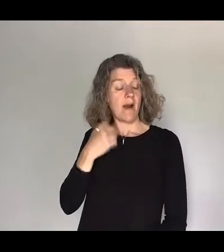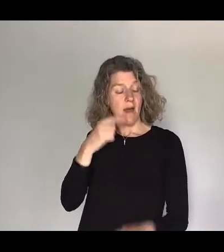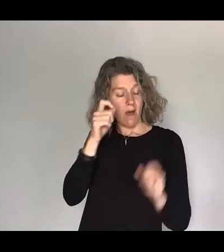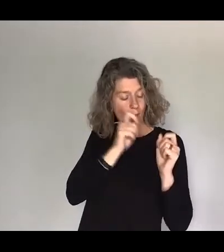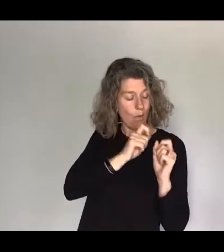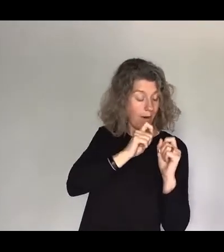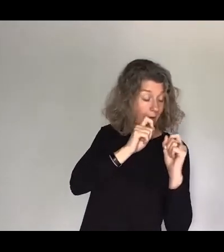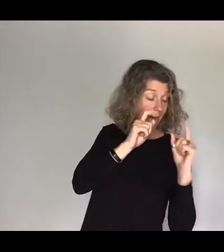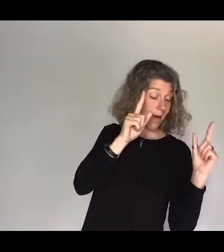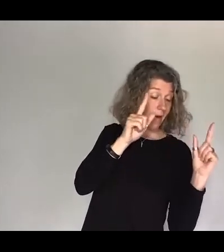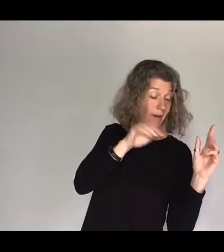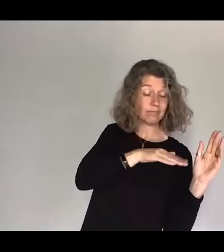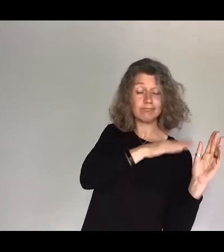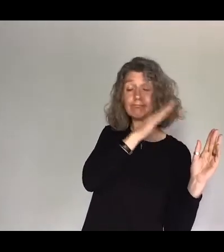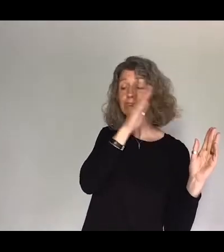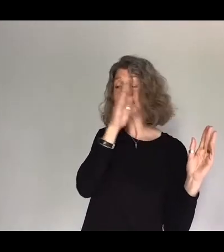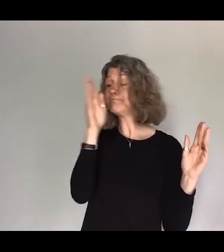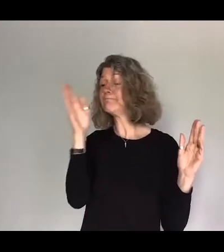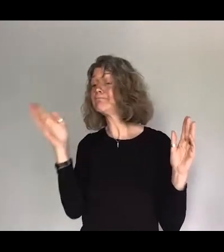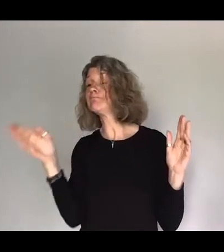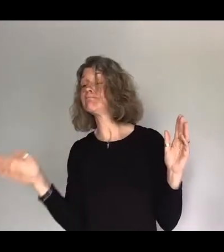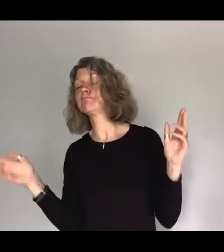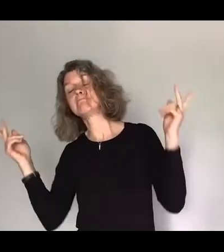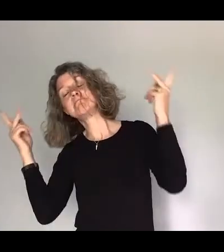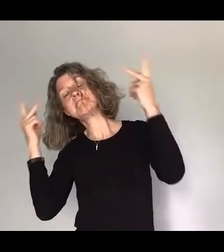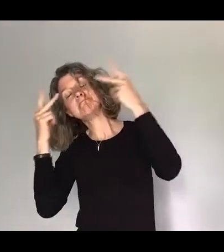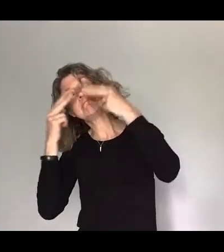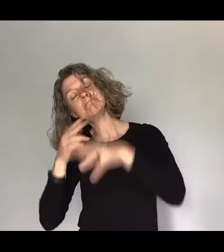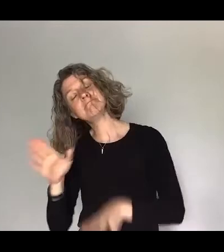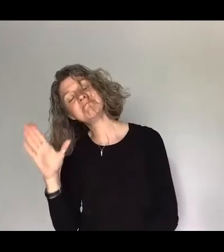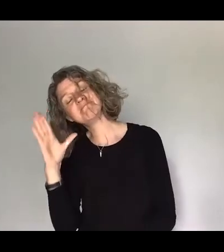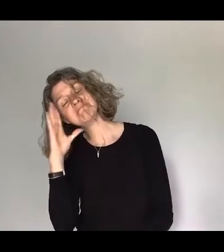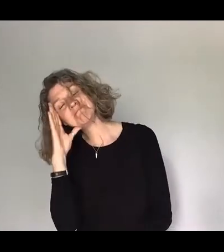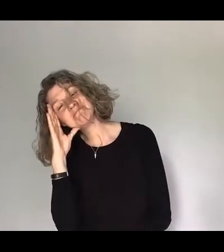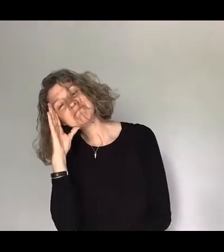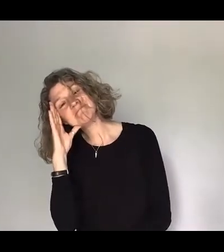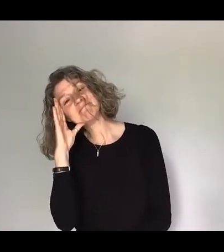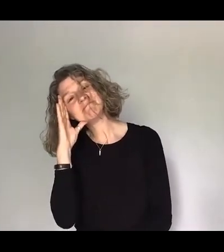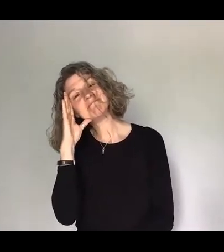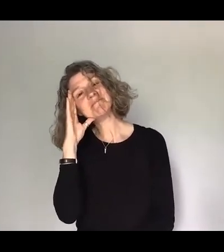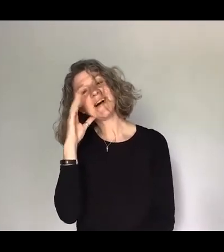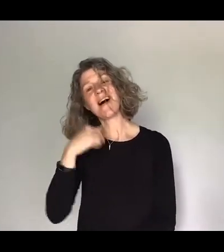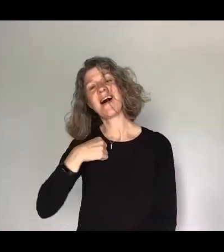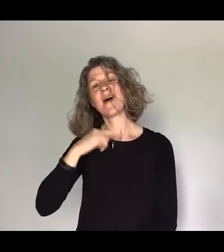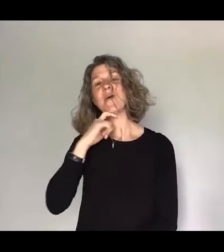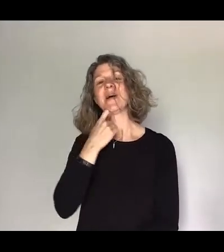up until I lay my head I will sing